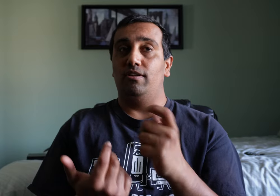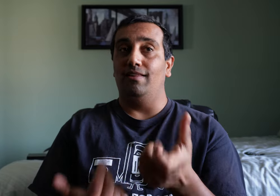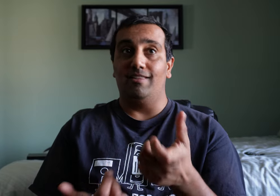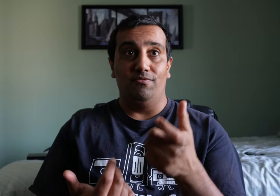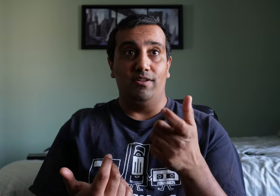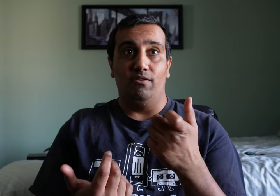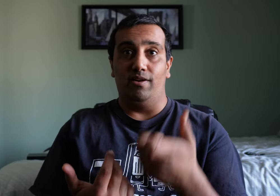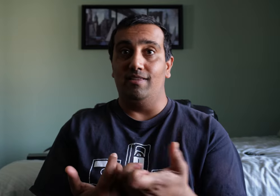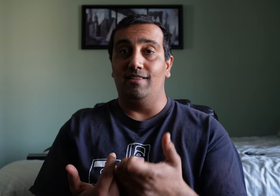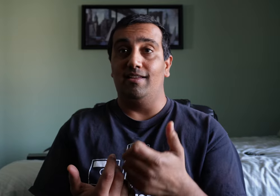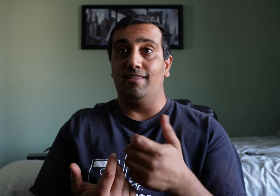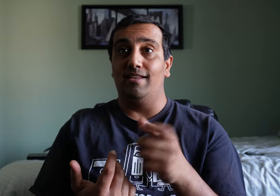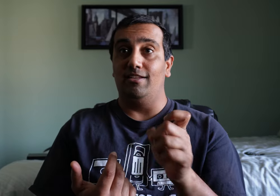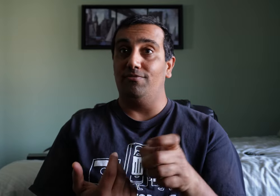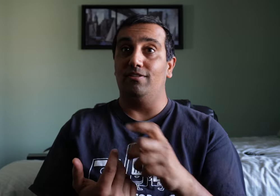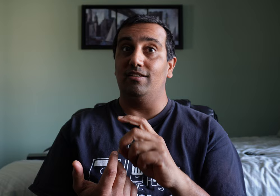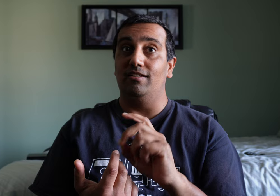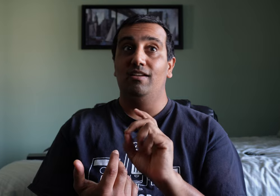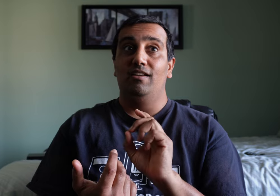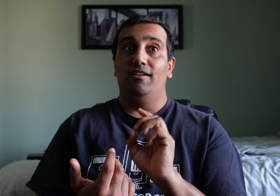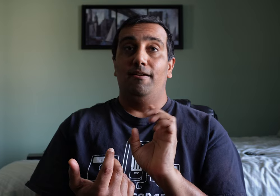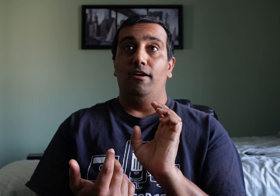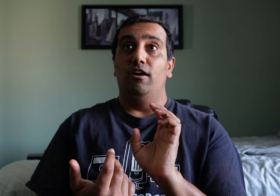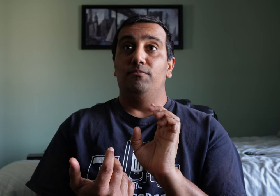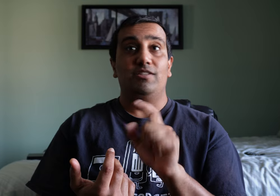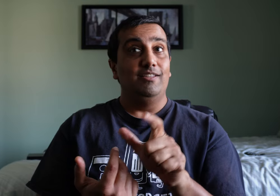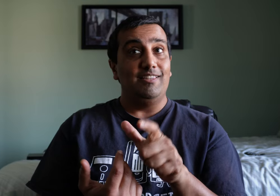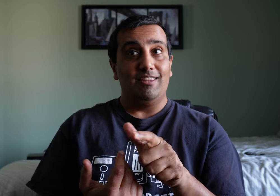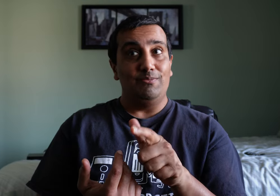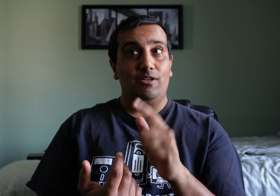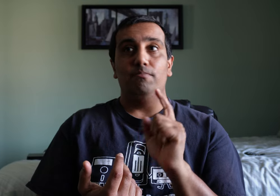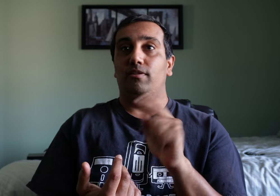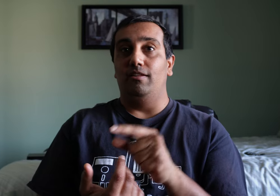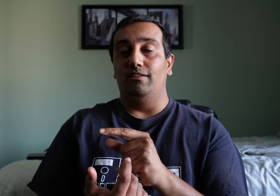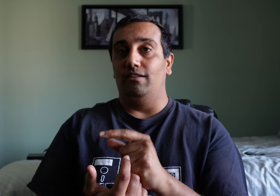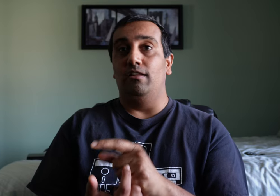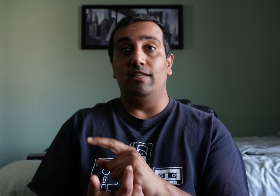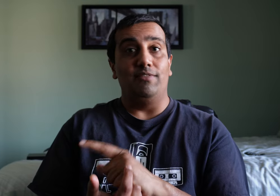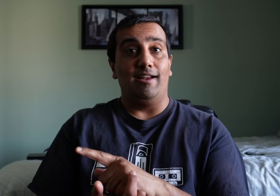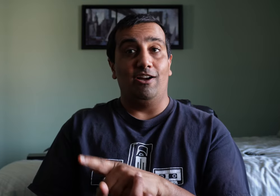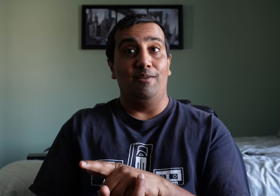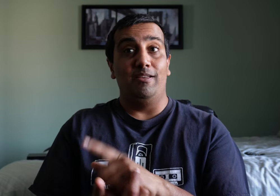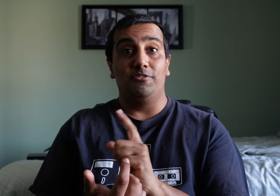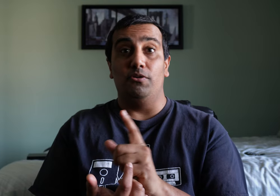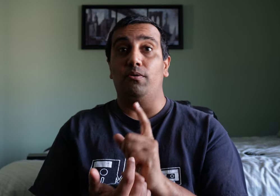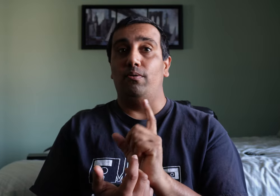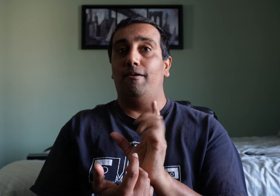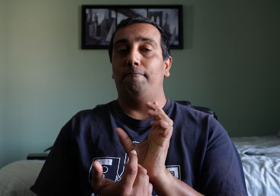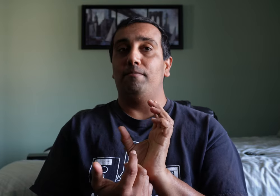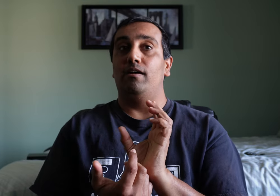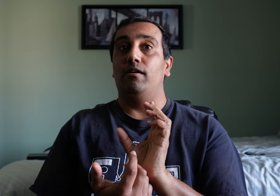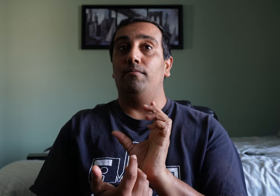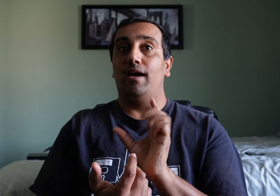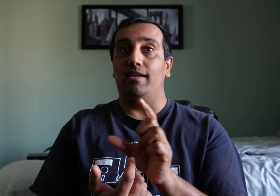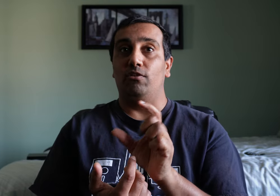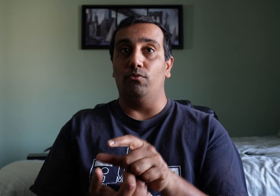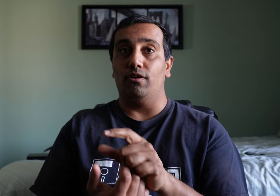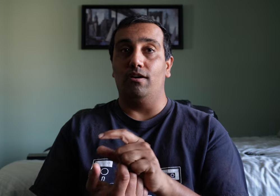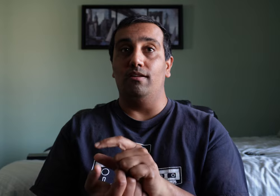didn't like the video or anything like that, definitely, um, still hit the thumbs up, but leave that comment so, um, I can work on